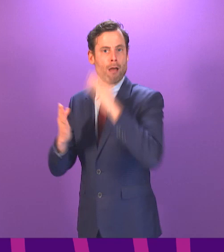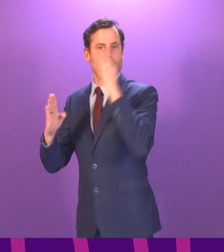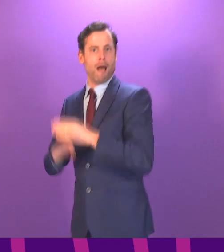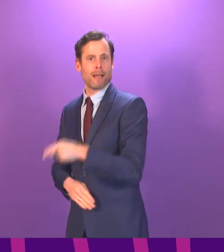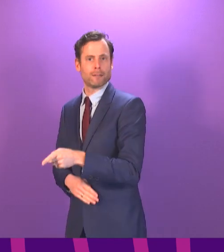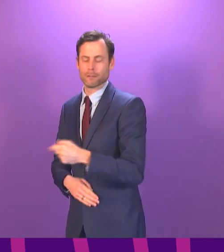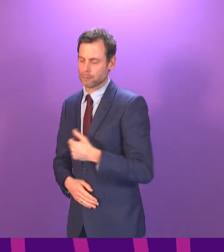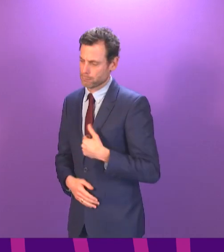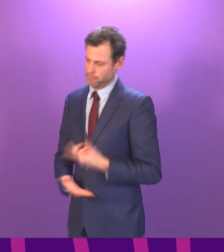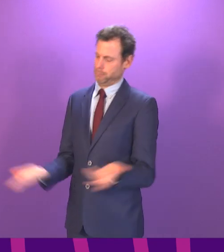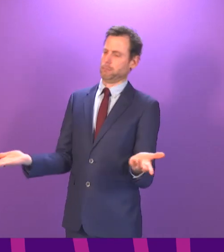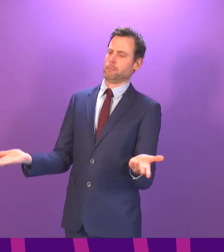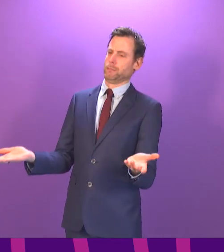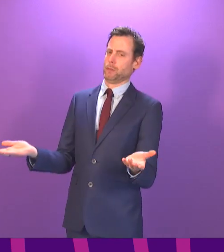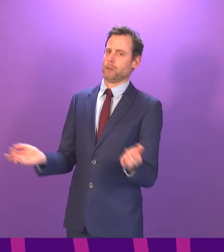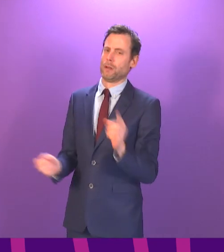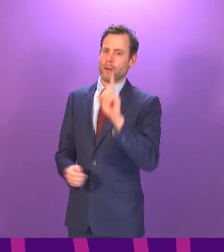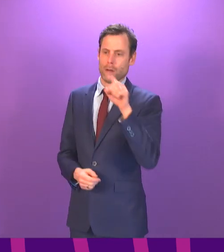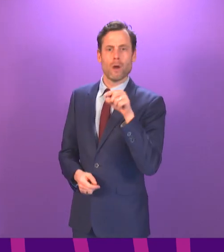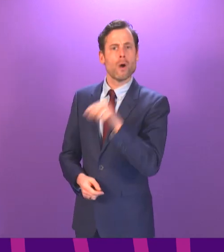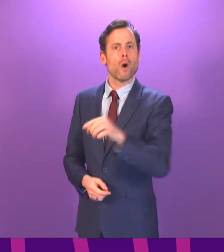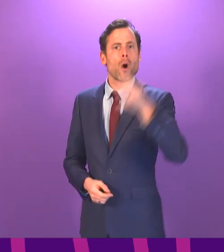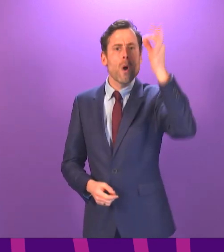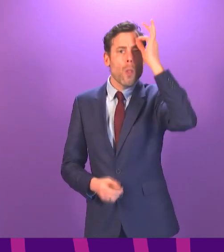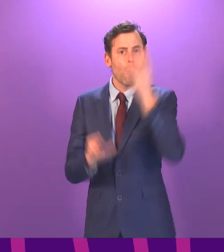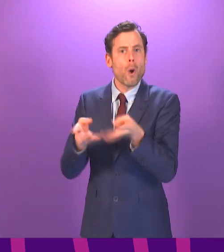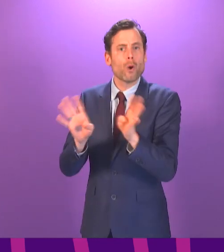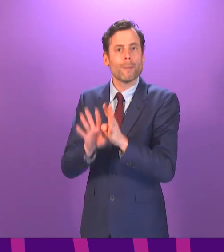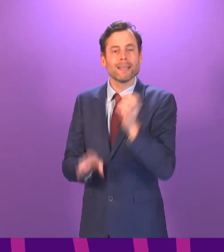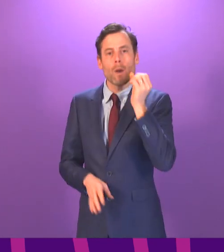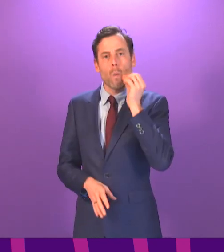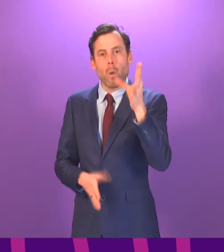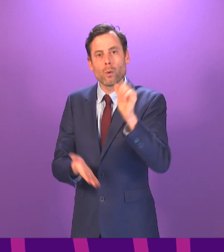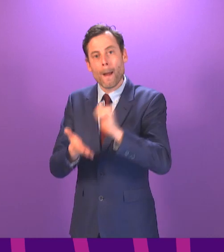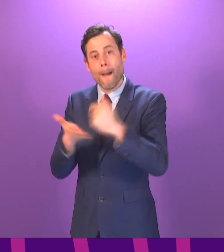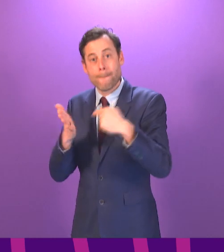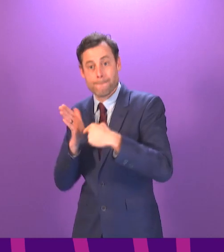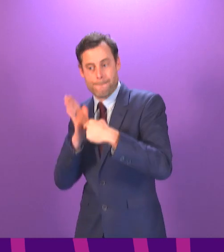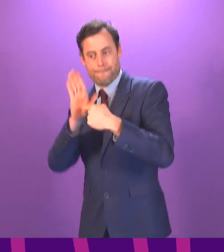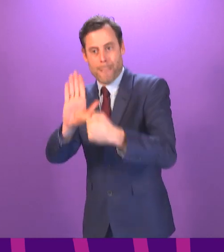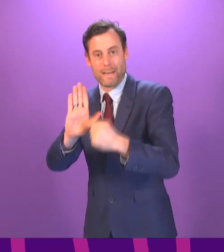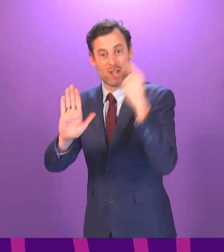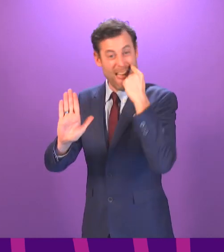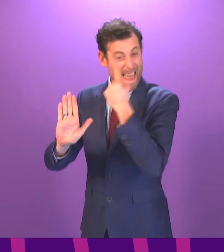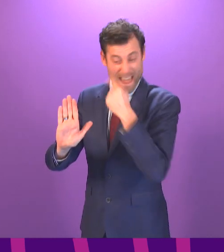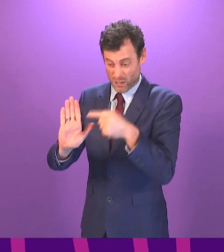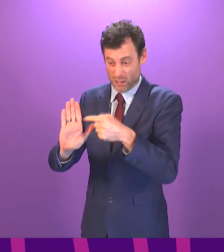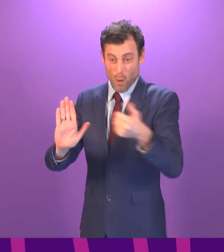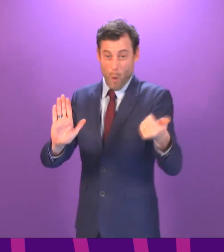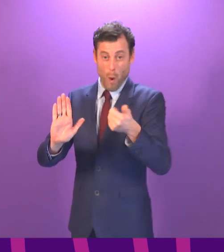I am sharing evidence that the committee won't publish. Evidence that has been shut down even though it is already in the public domain.